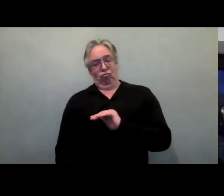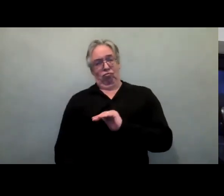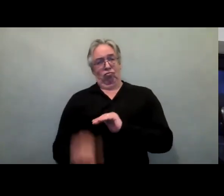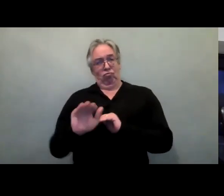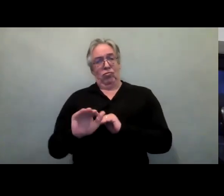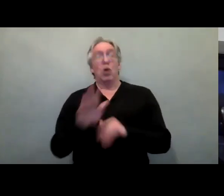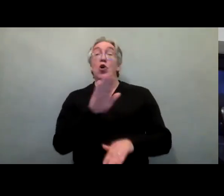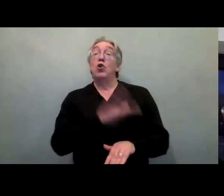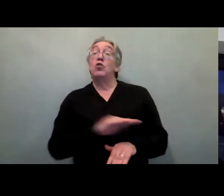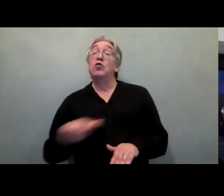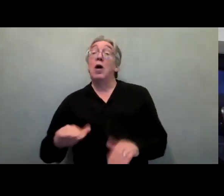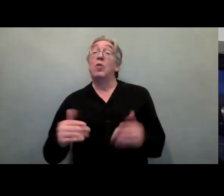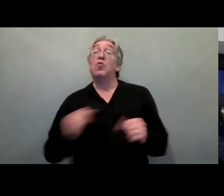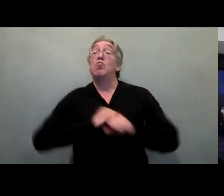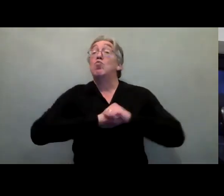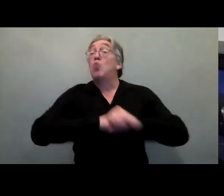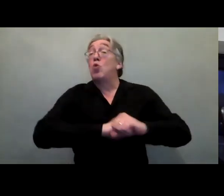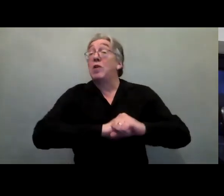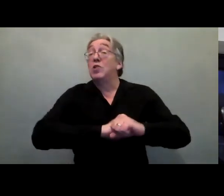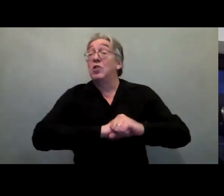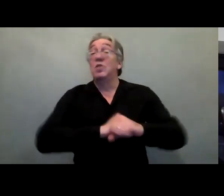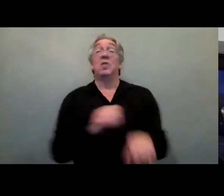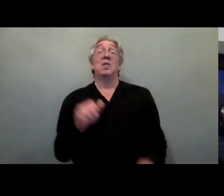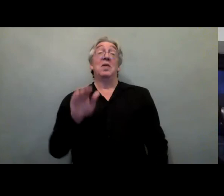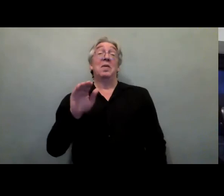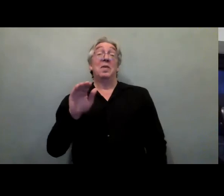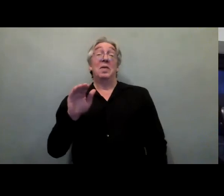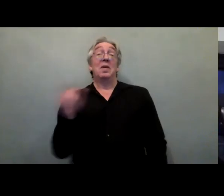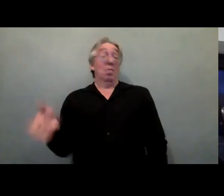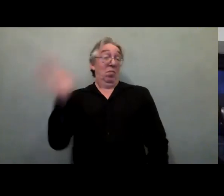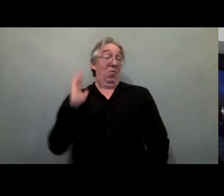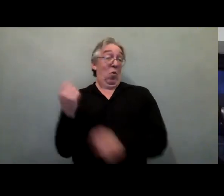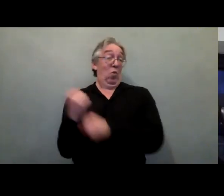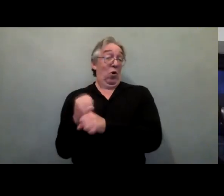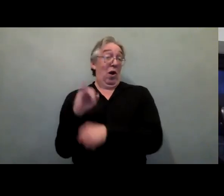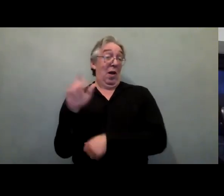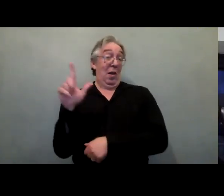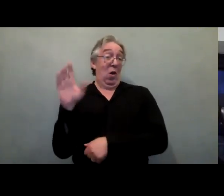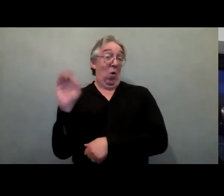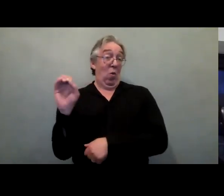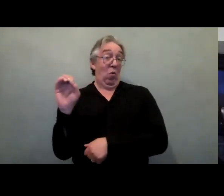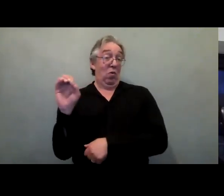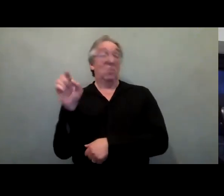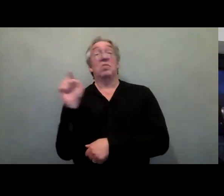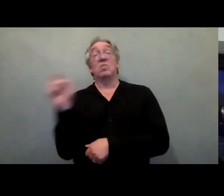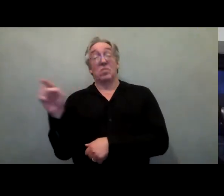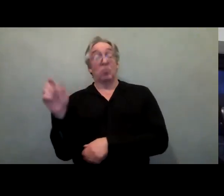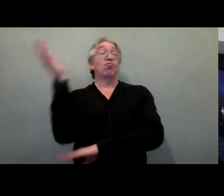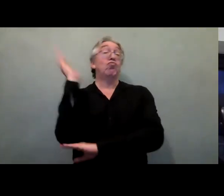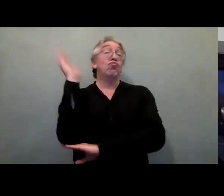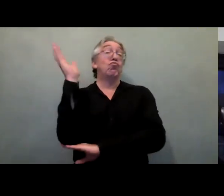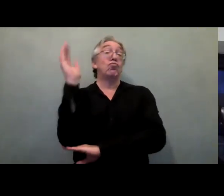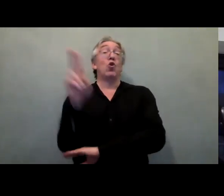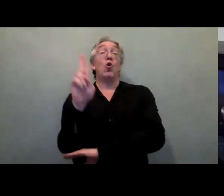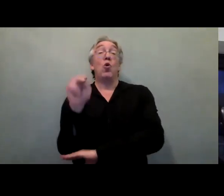protection. Ms. Capa has previously worked at the International Labour Organisation, and will be presenting a new publication by UNICEF,